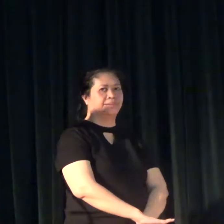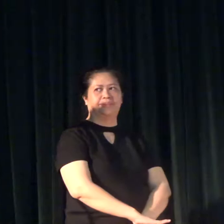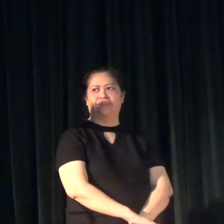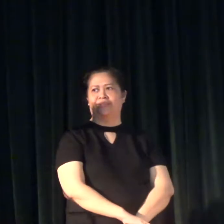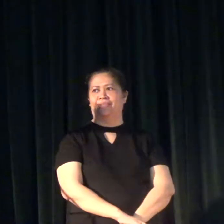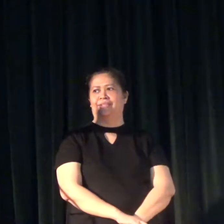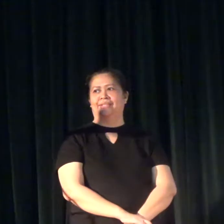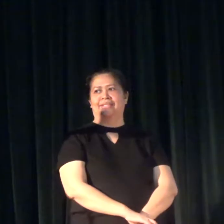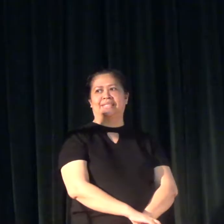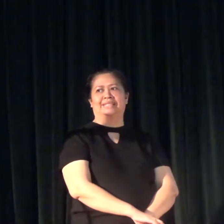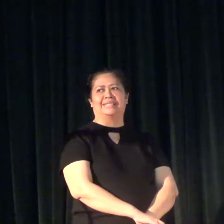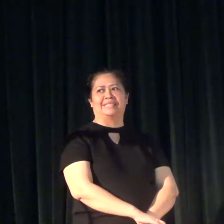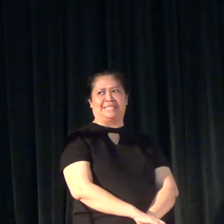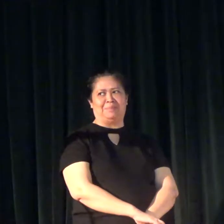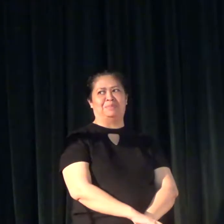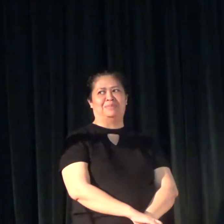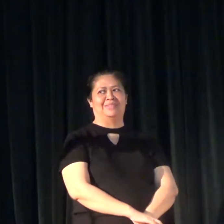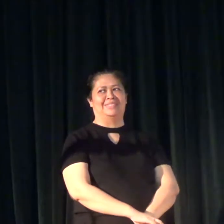Okay.